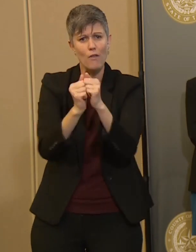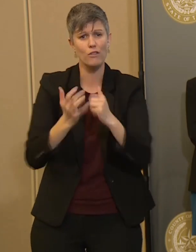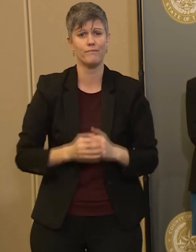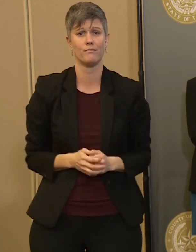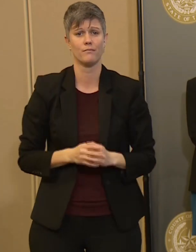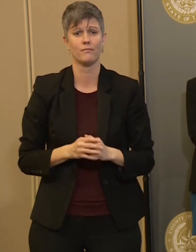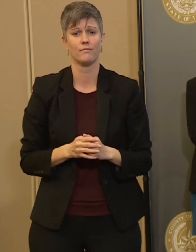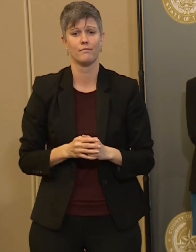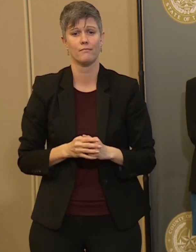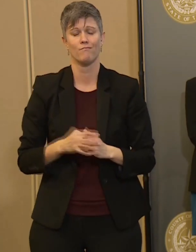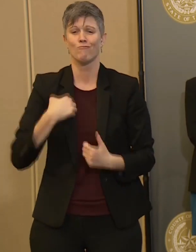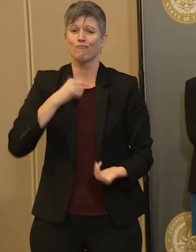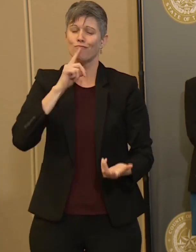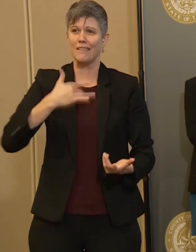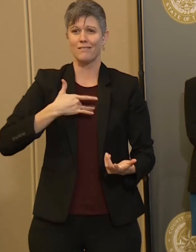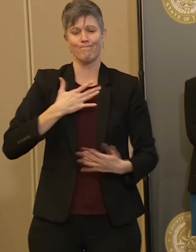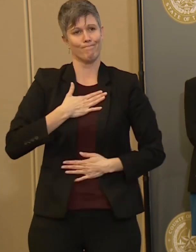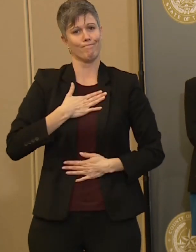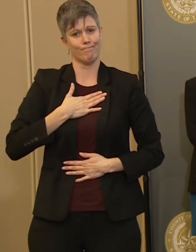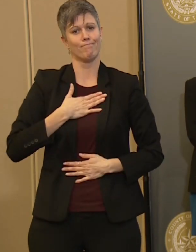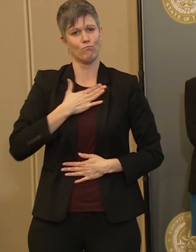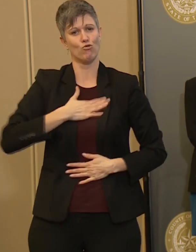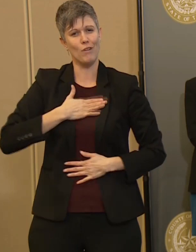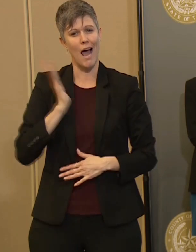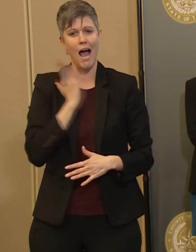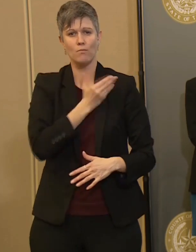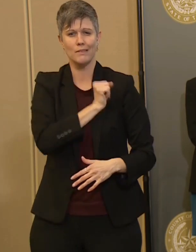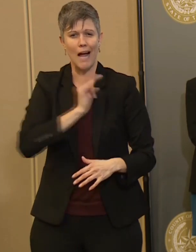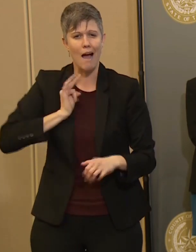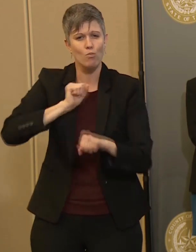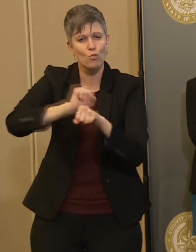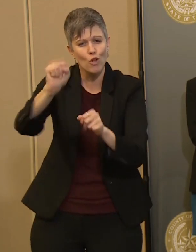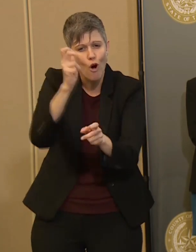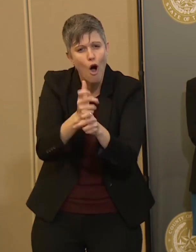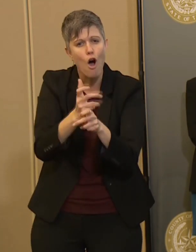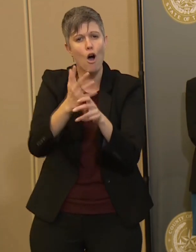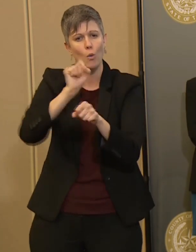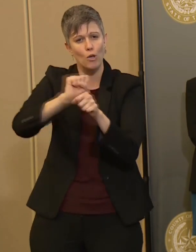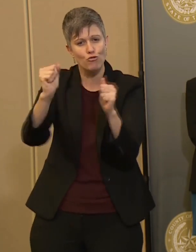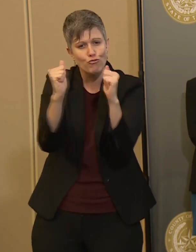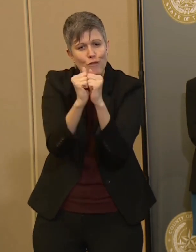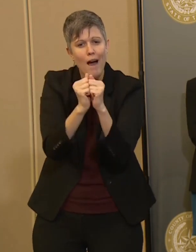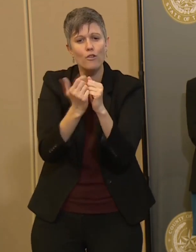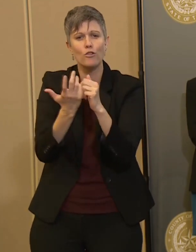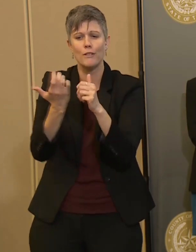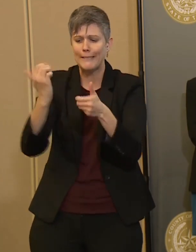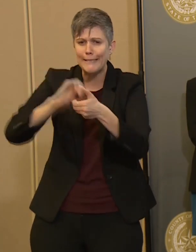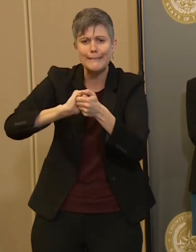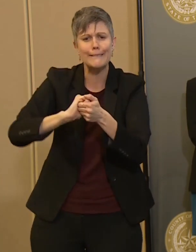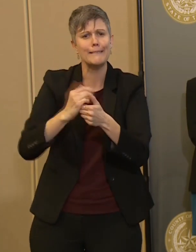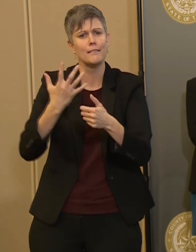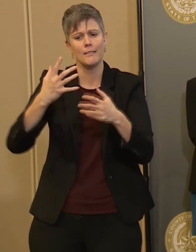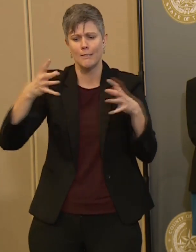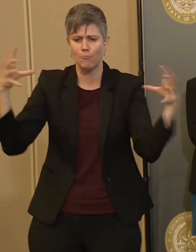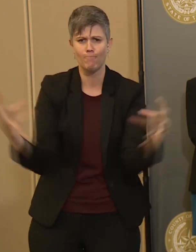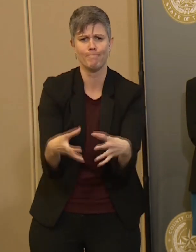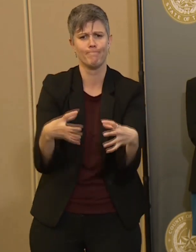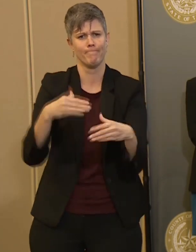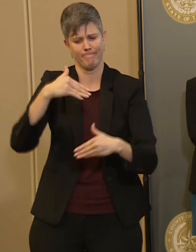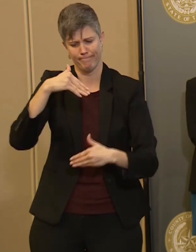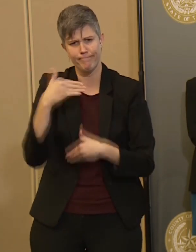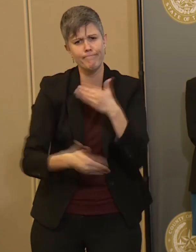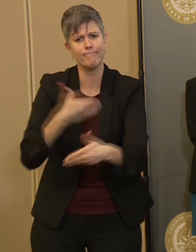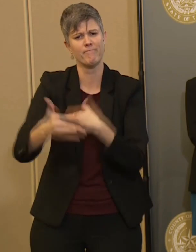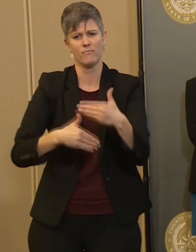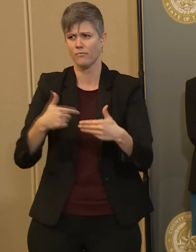with Travis County. Our staffs are working with one another. We've been working together thus far with all the orders that have come out. We'll